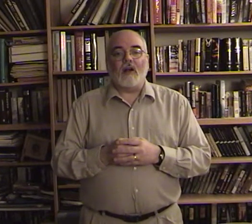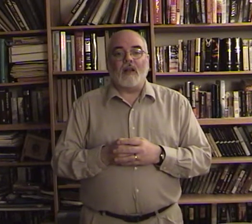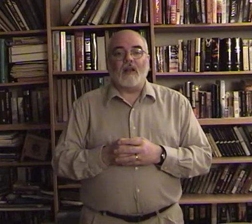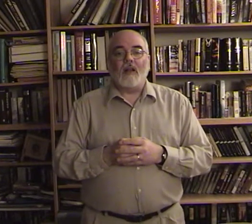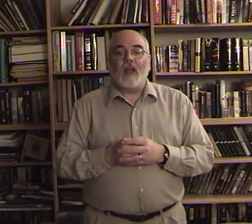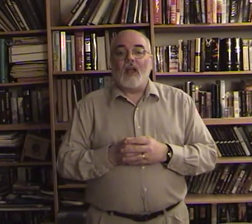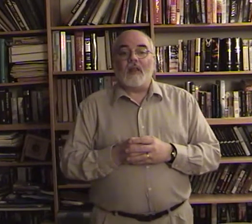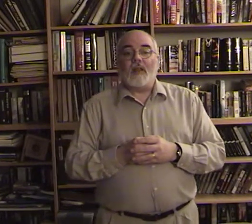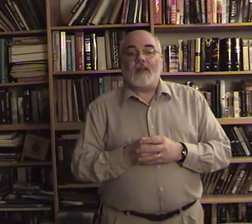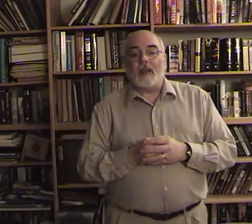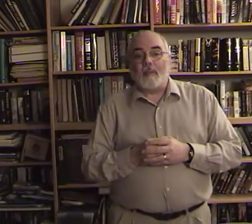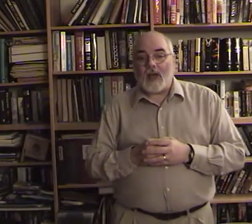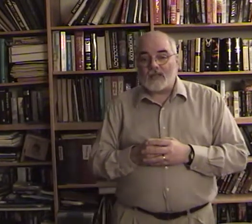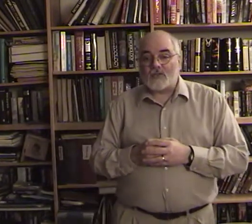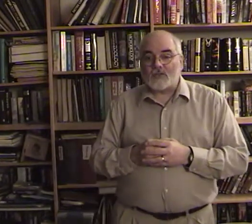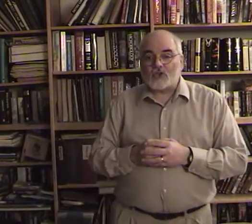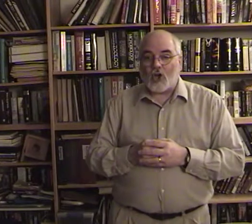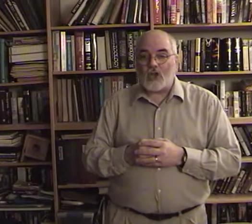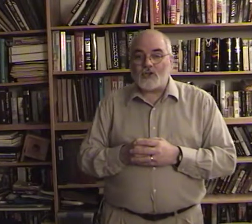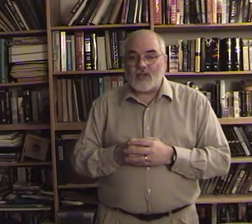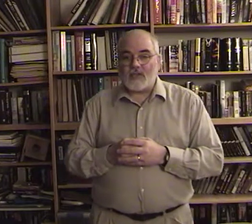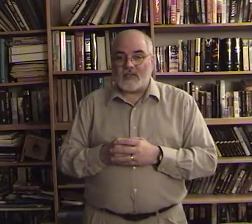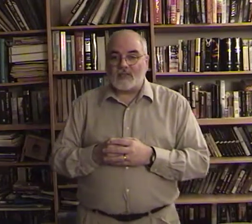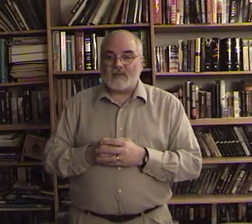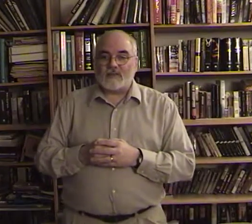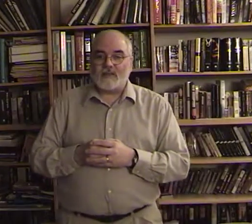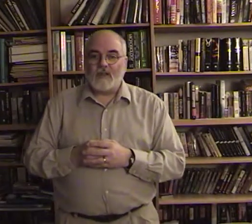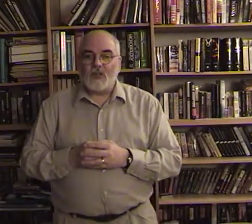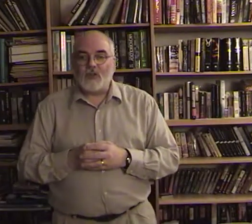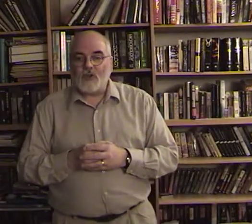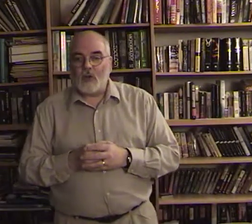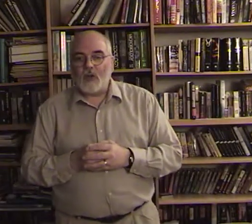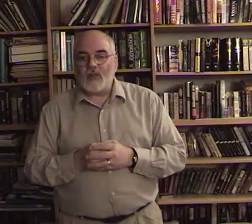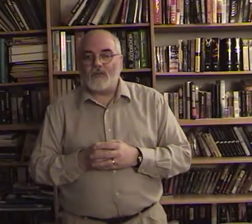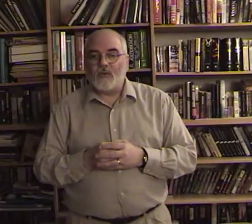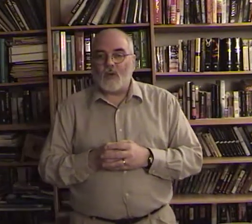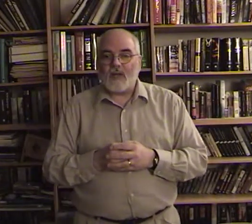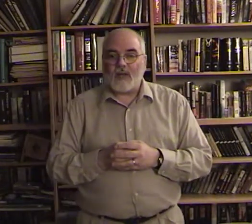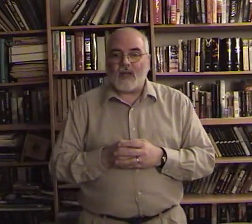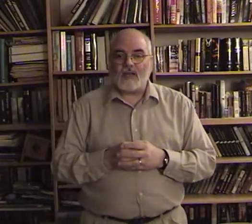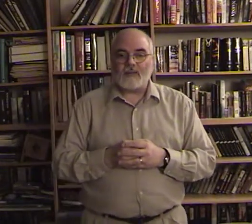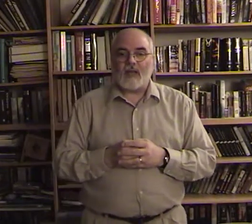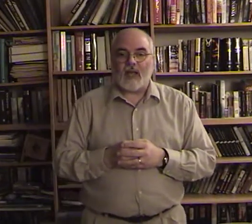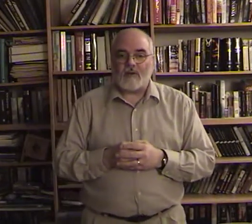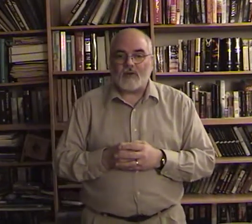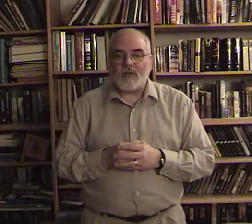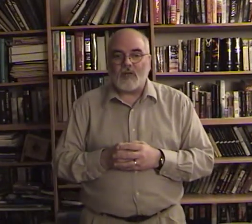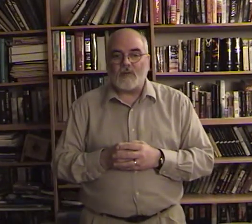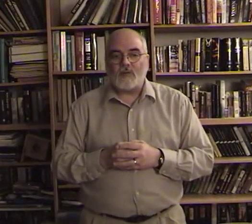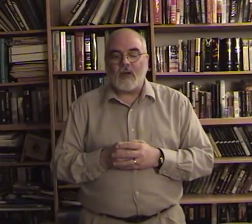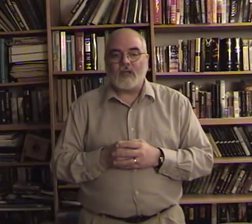right the apostles saw jesus during the 40 days after he was raised